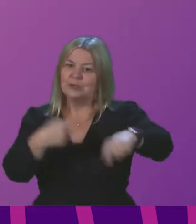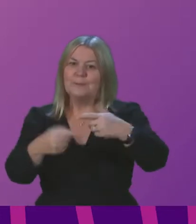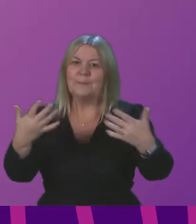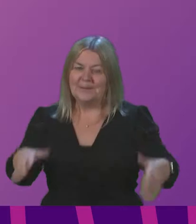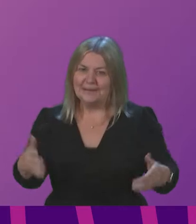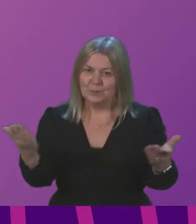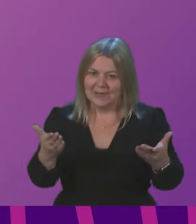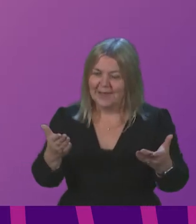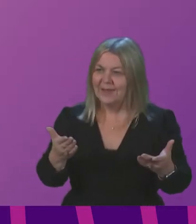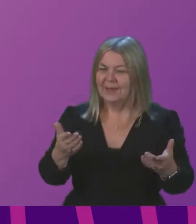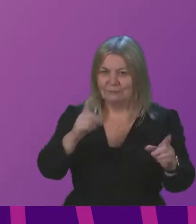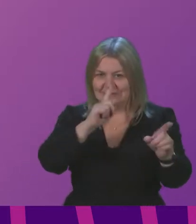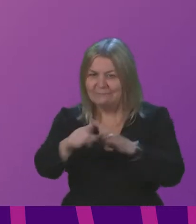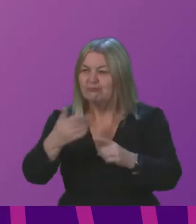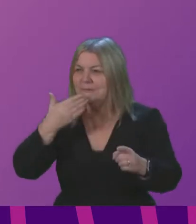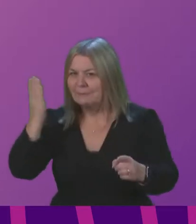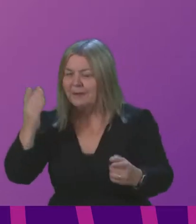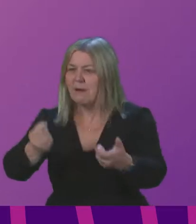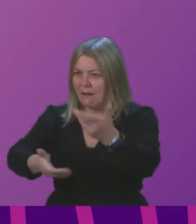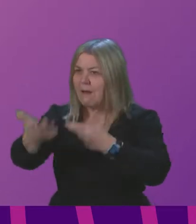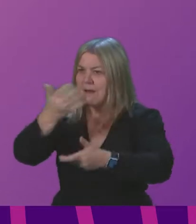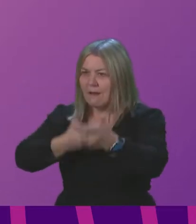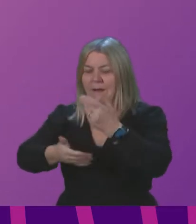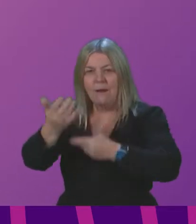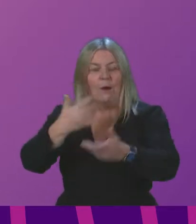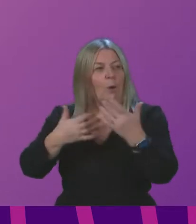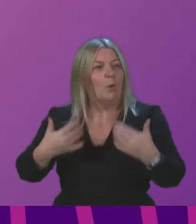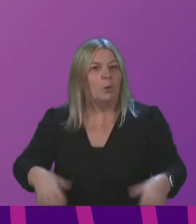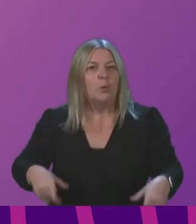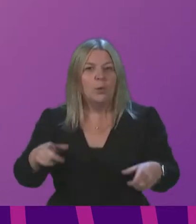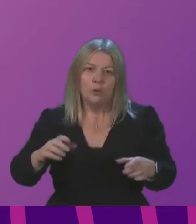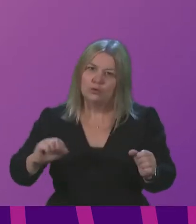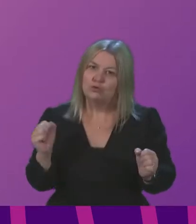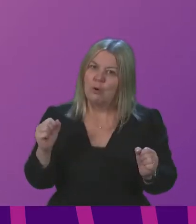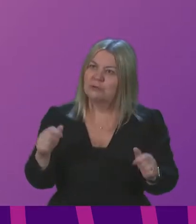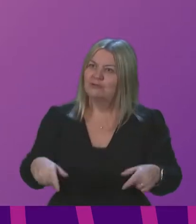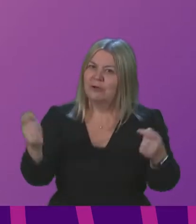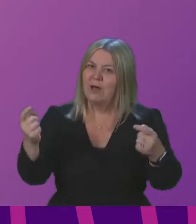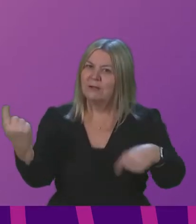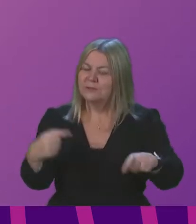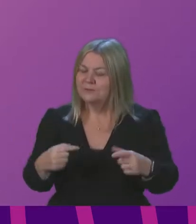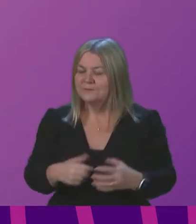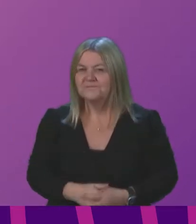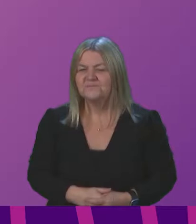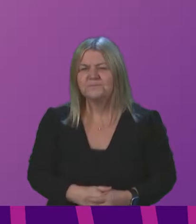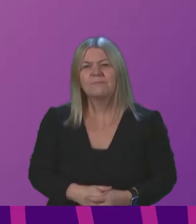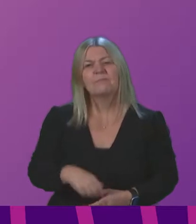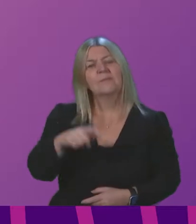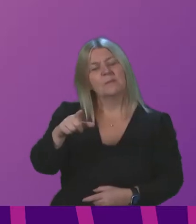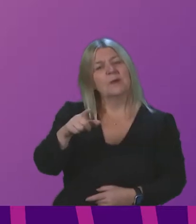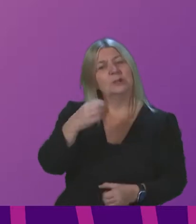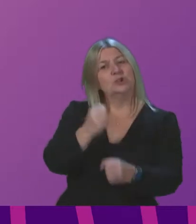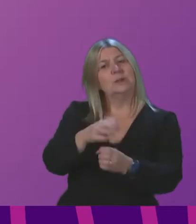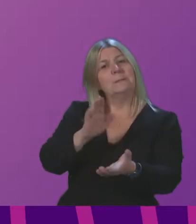from all these speeches that the whole of this country faces. I was struck early on in the debate by Gillian